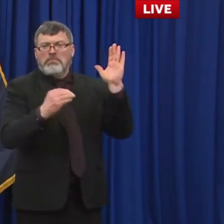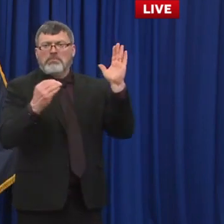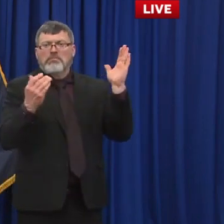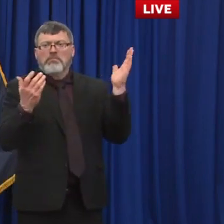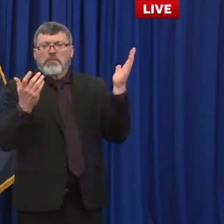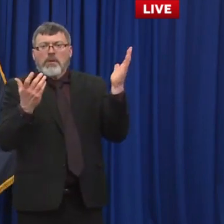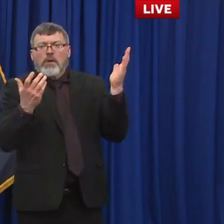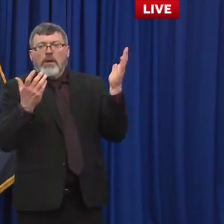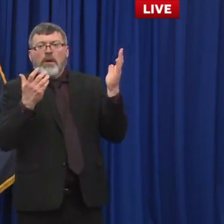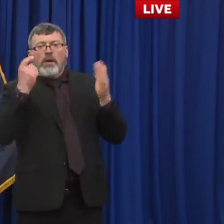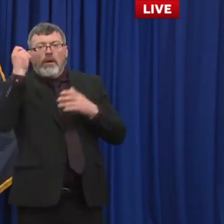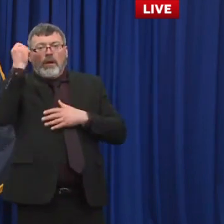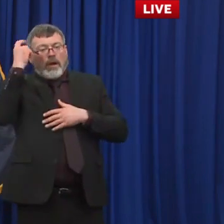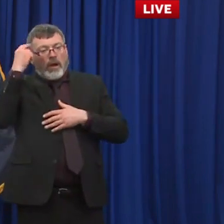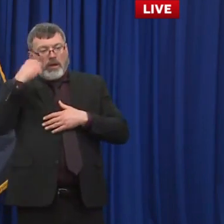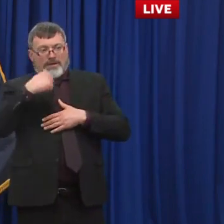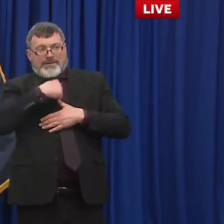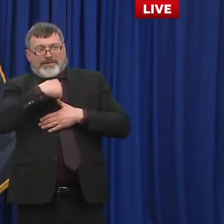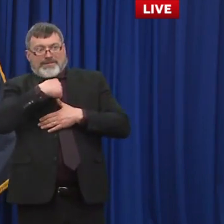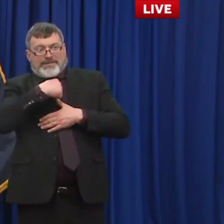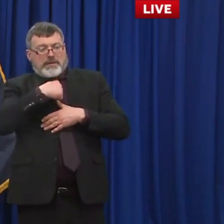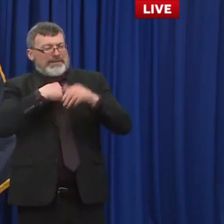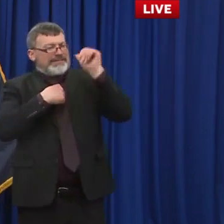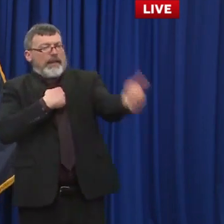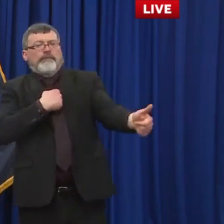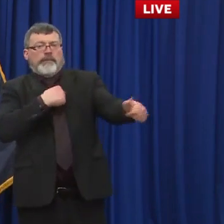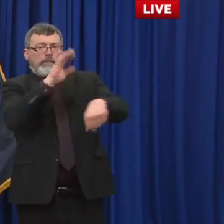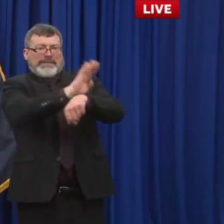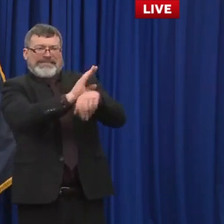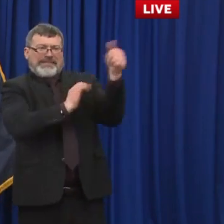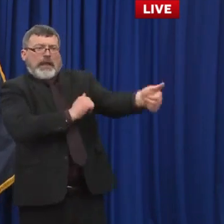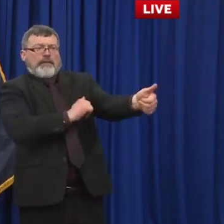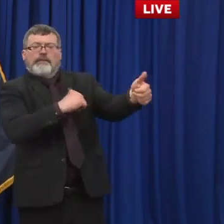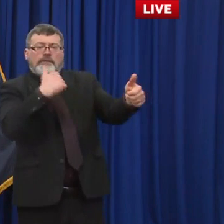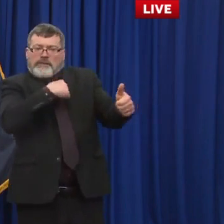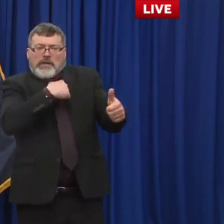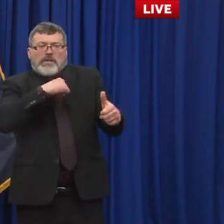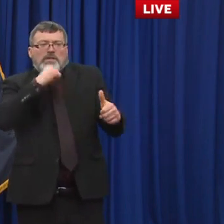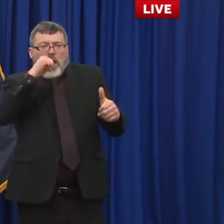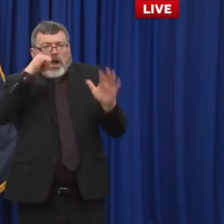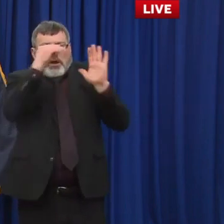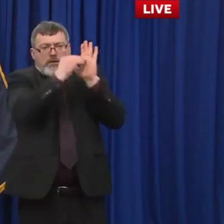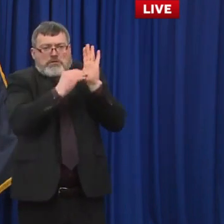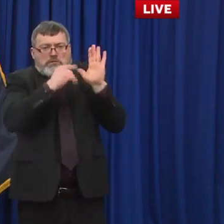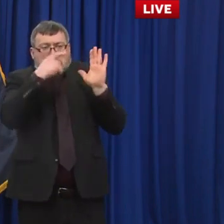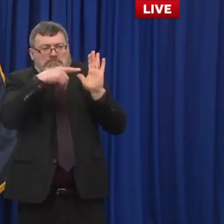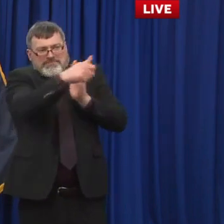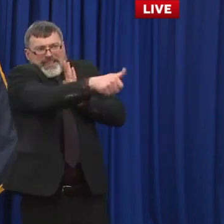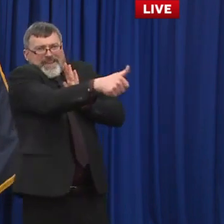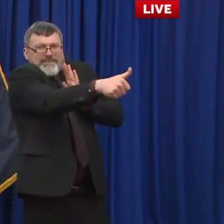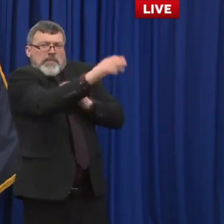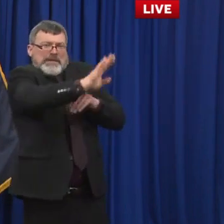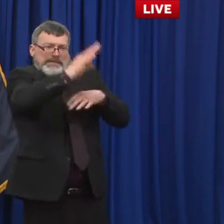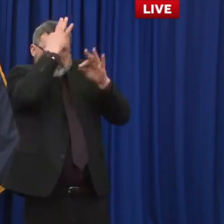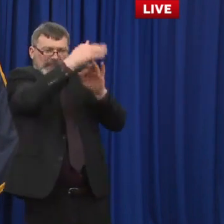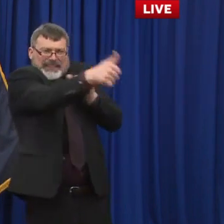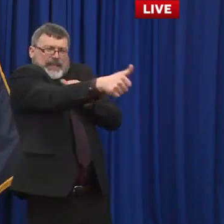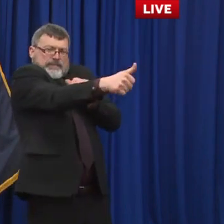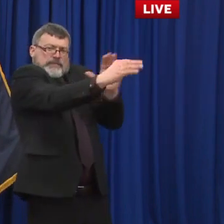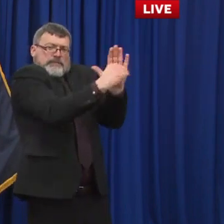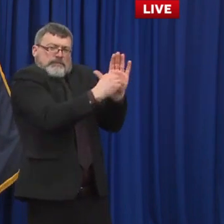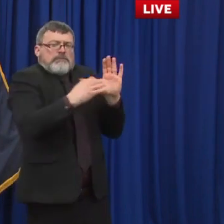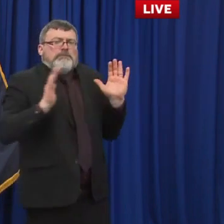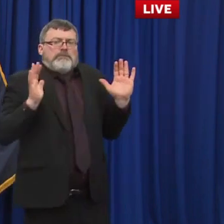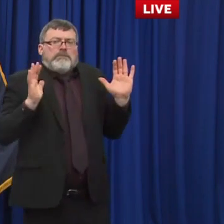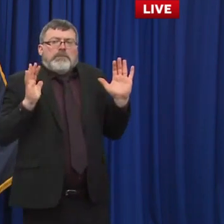that you know the end all be all absolute and must. It's a little bit I think it's a very similar situation as we did with schools.